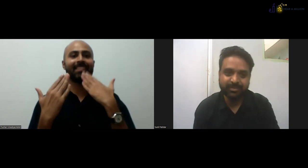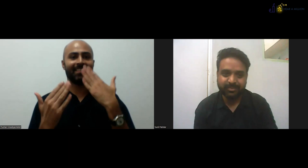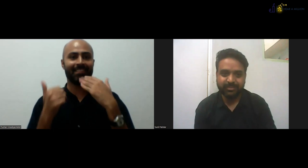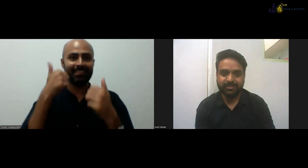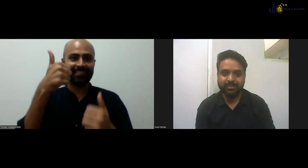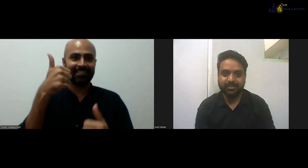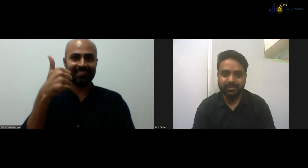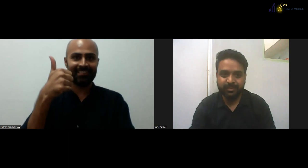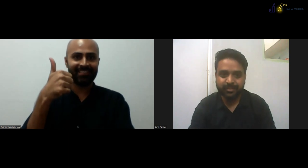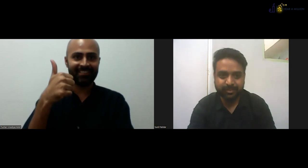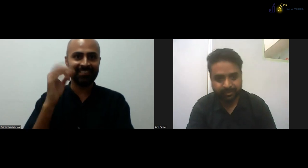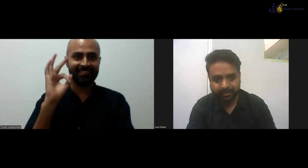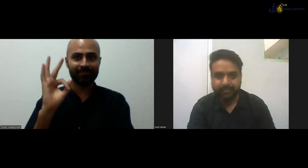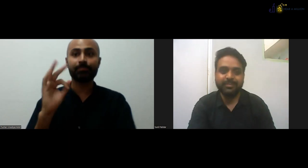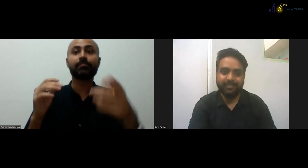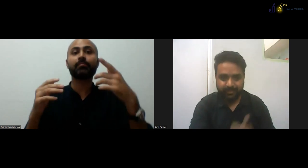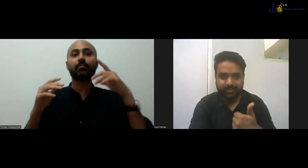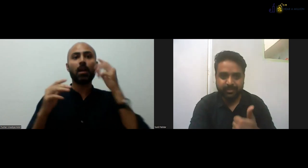earlier, the better. Thank you so much, Sunil.